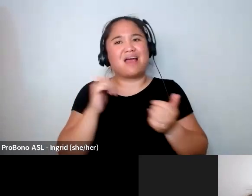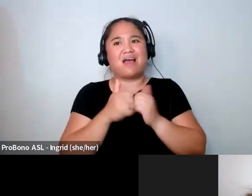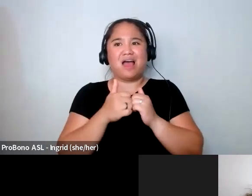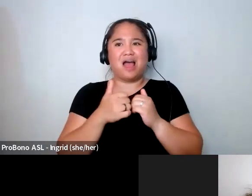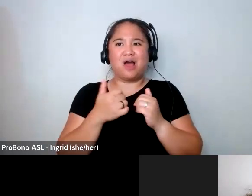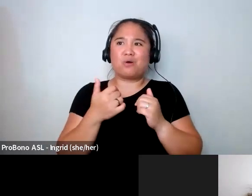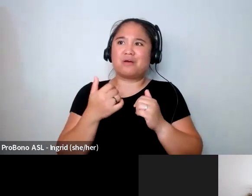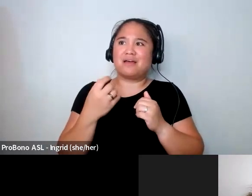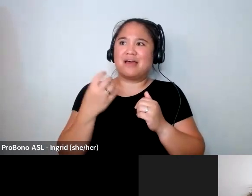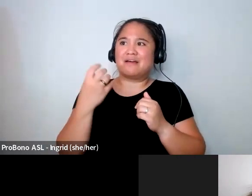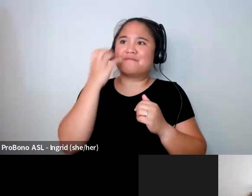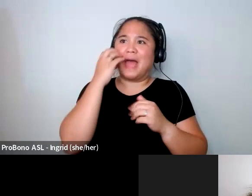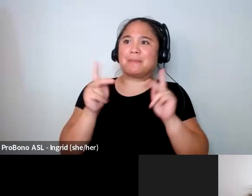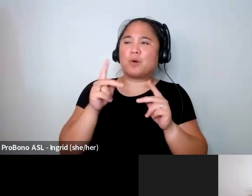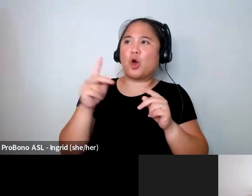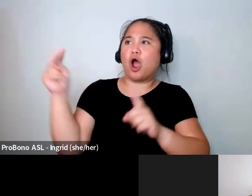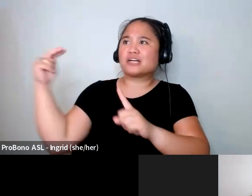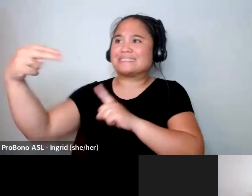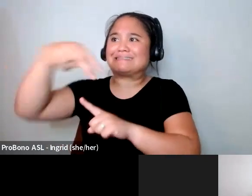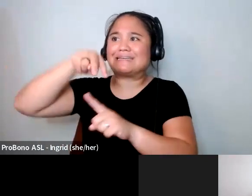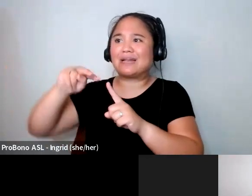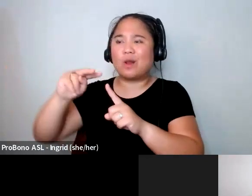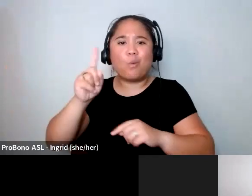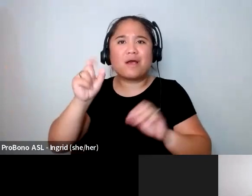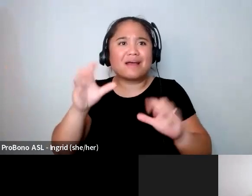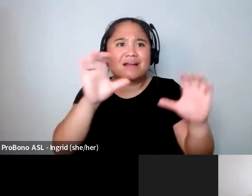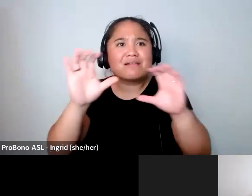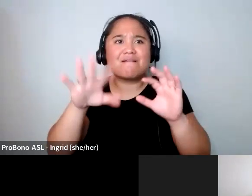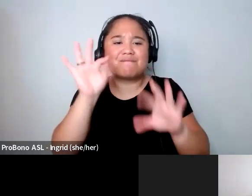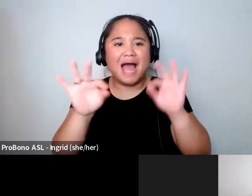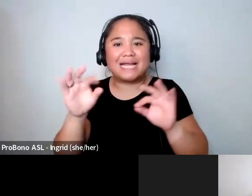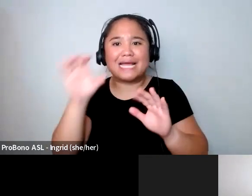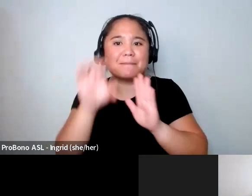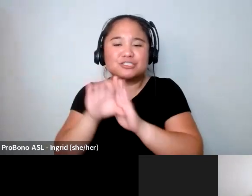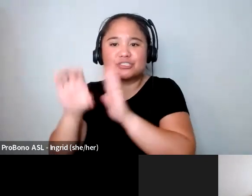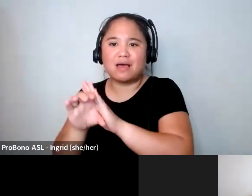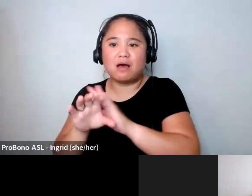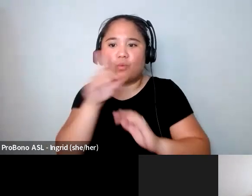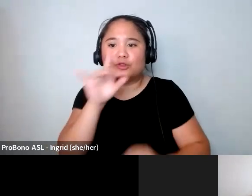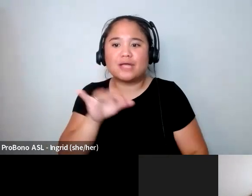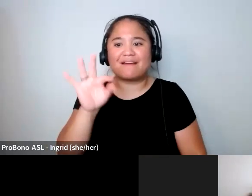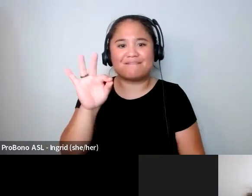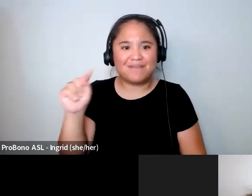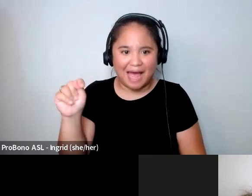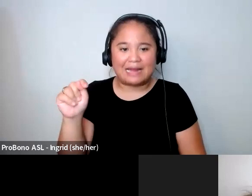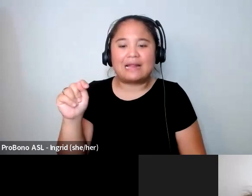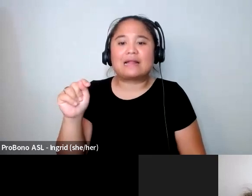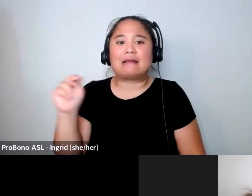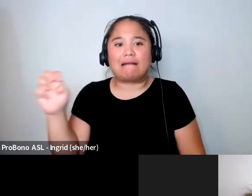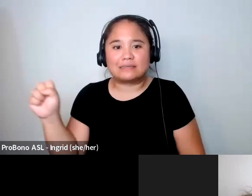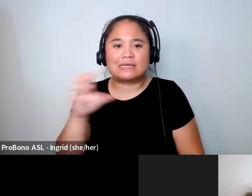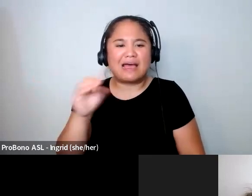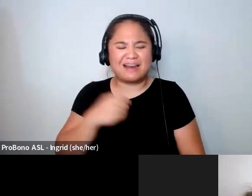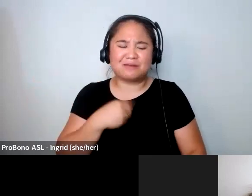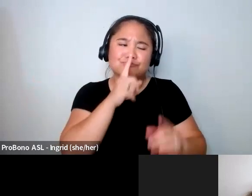fat people are seen where can I see images of fatness and that is what I think you probably get asked this